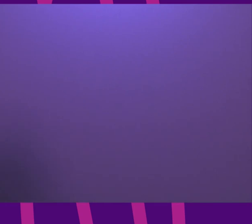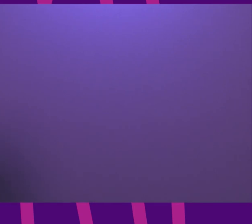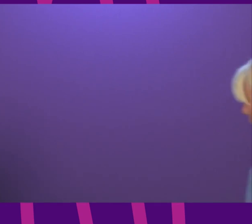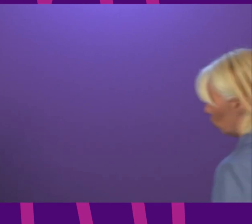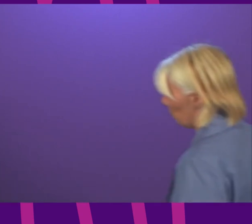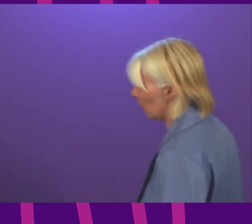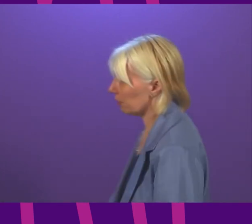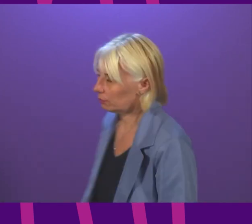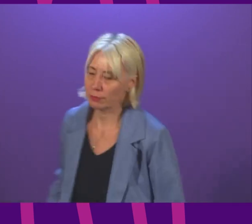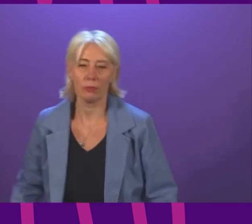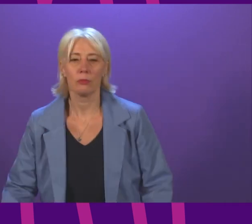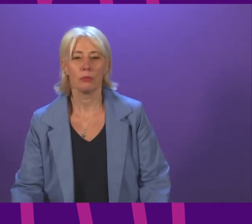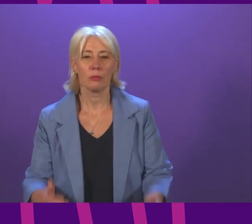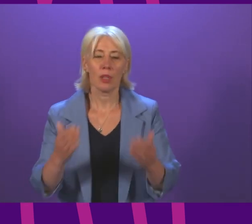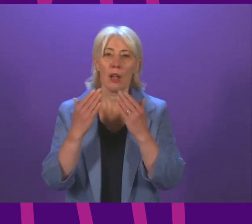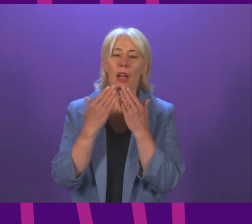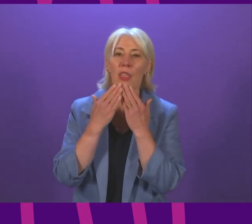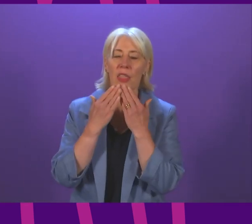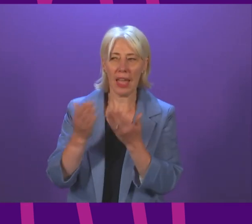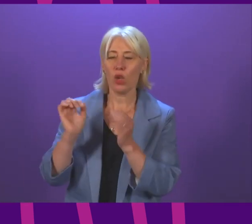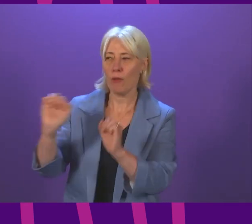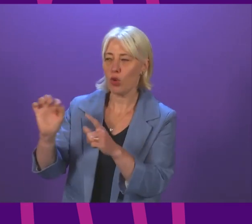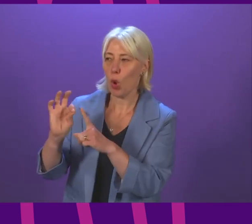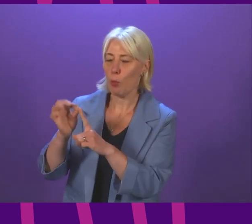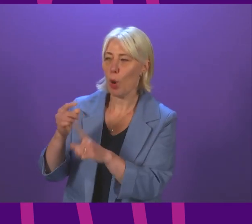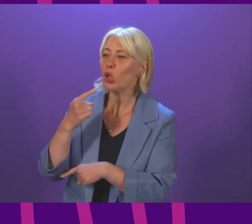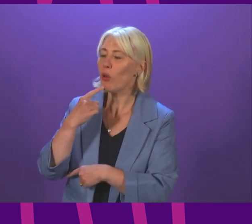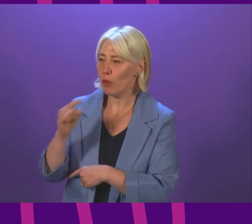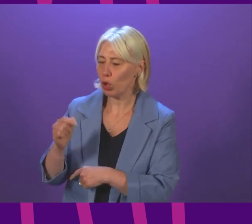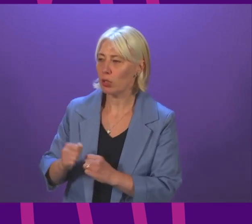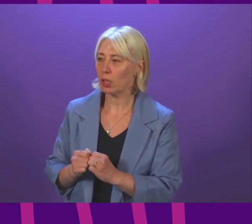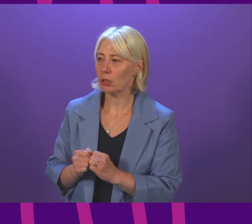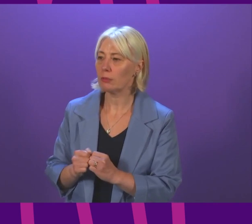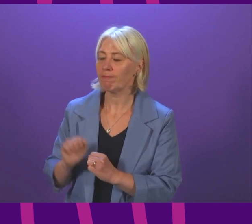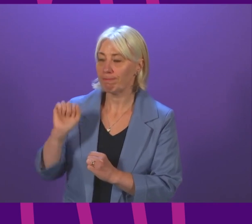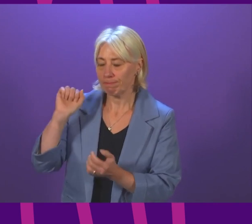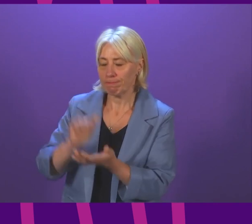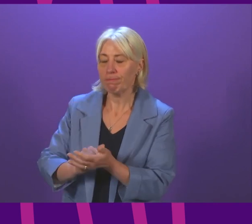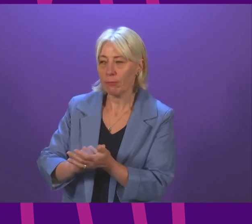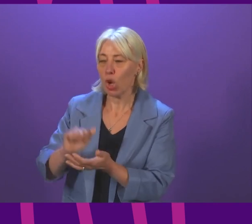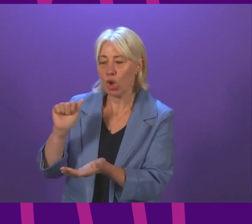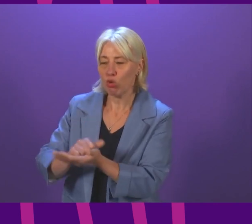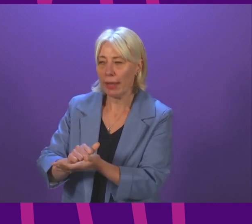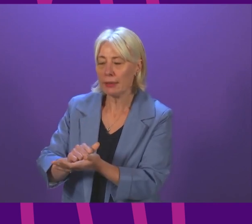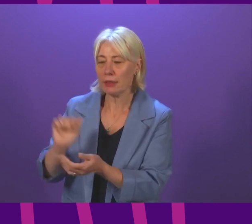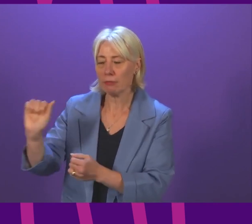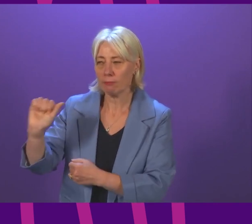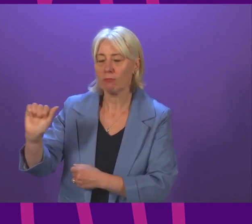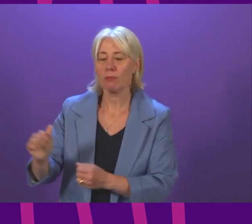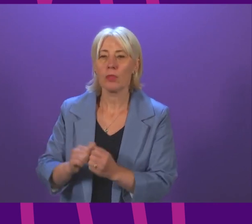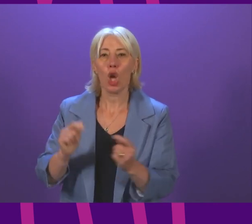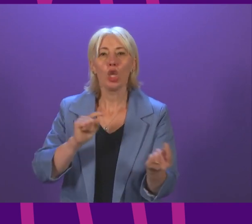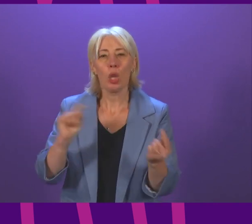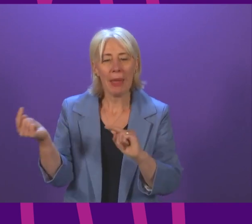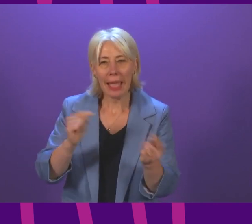I thank Mr Whittle for his point of order he is entirely correct that while debates in this